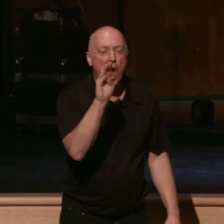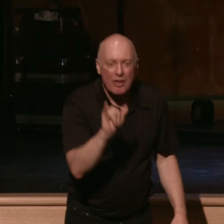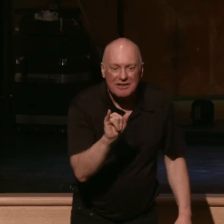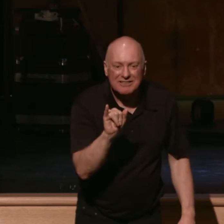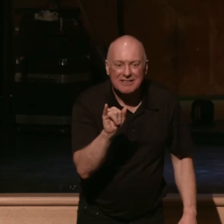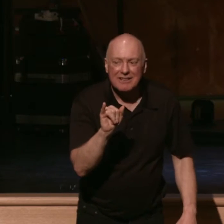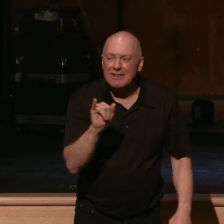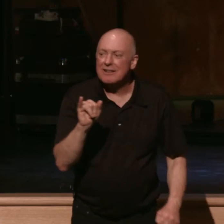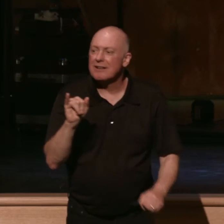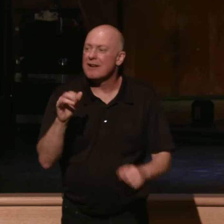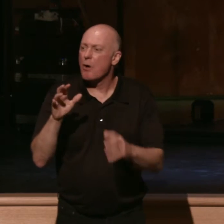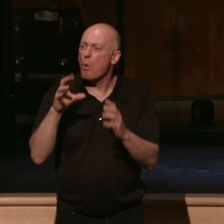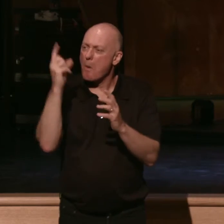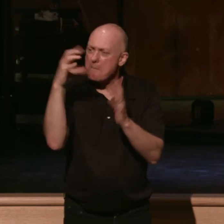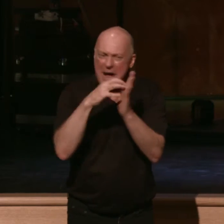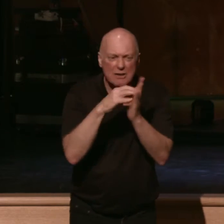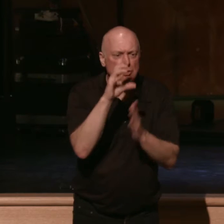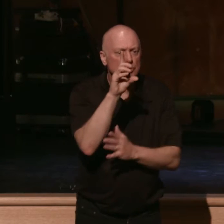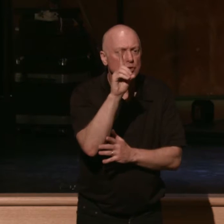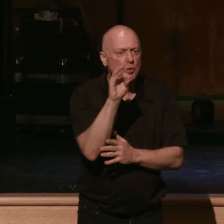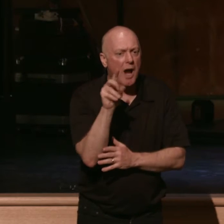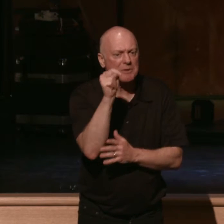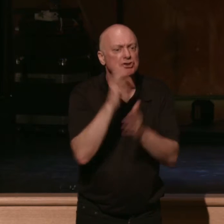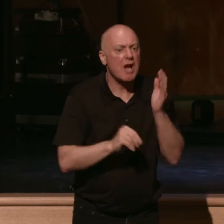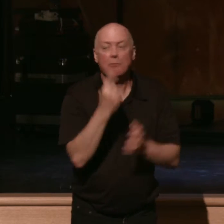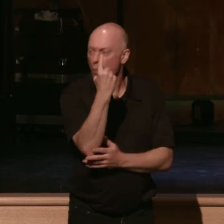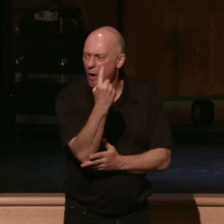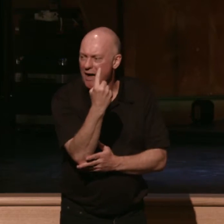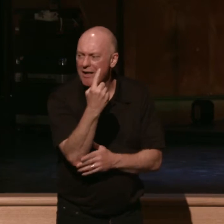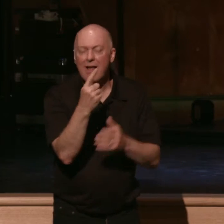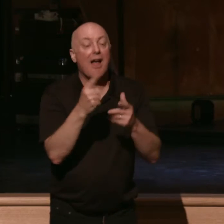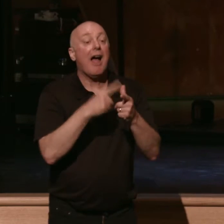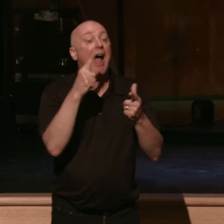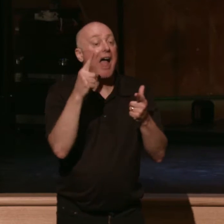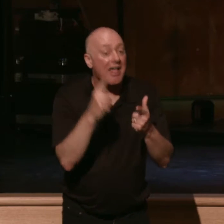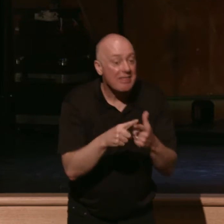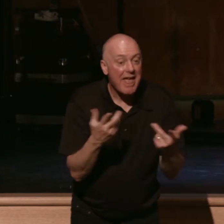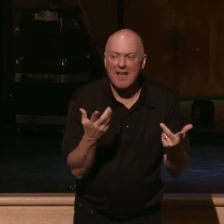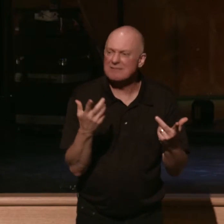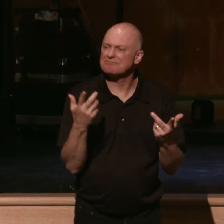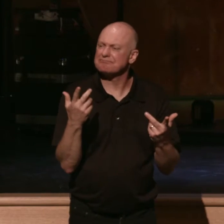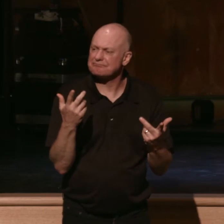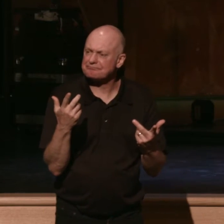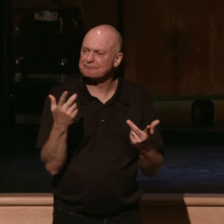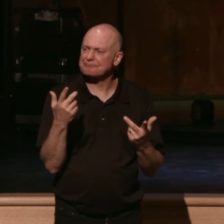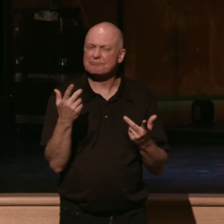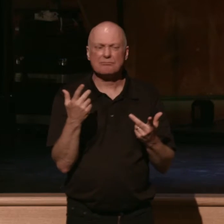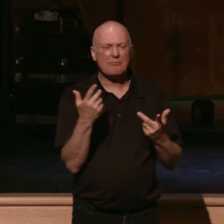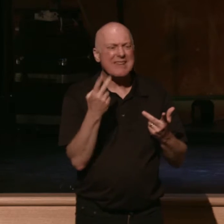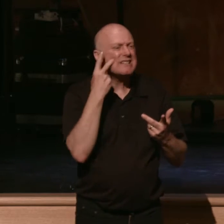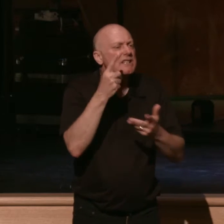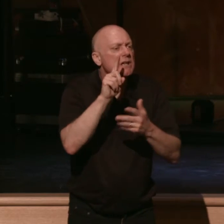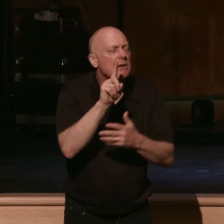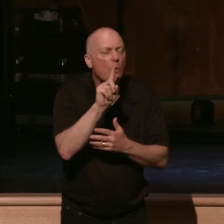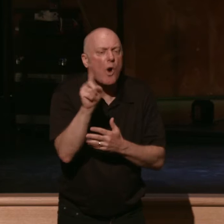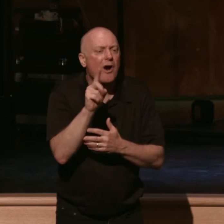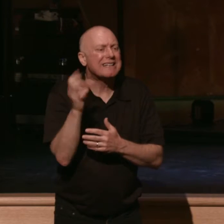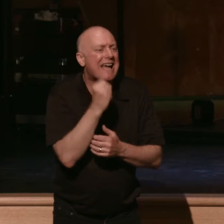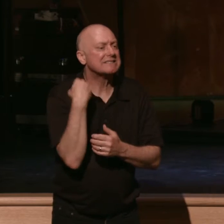principal passage, Deuteronomy chapter one, and then illustrate what complaining does and where it takes us. And then I want us to move to